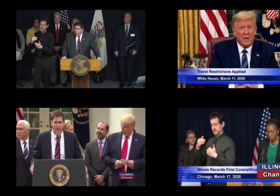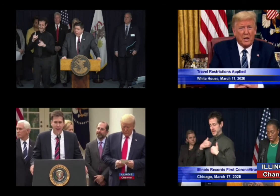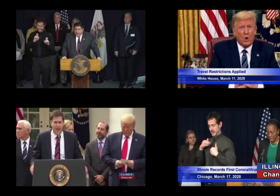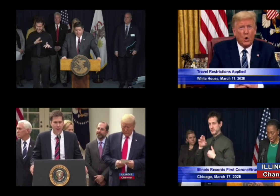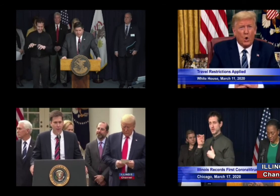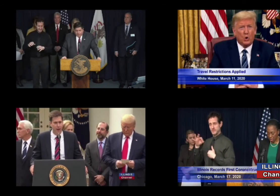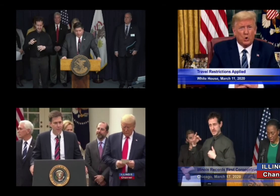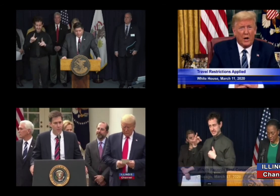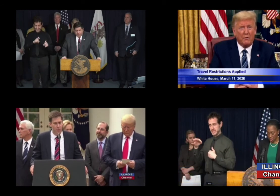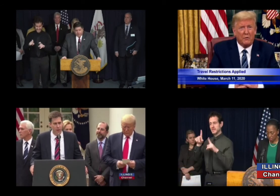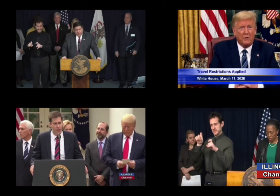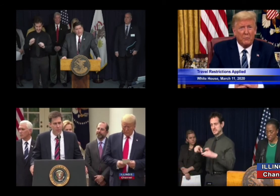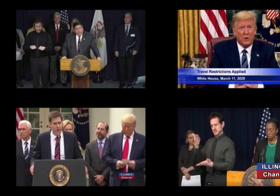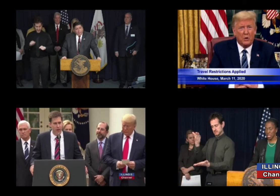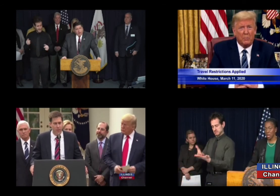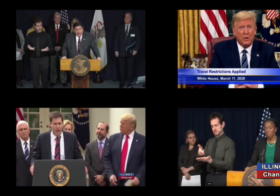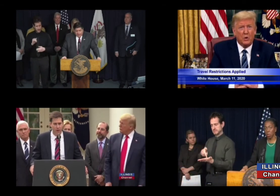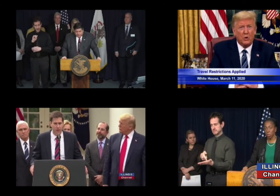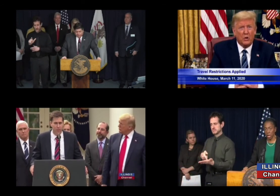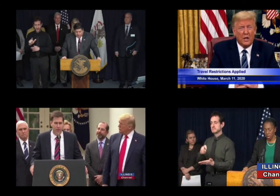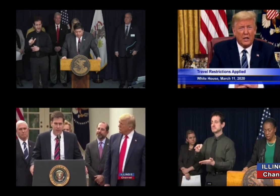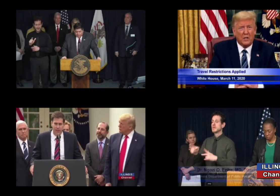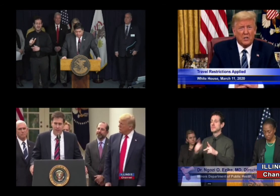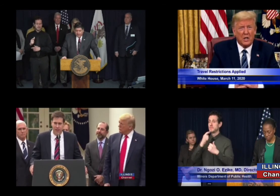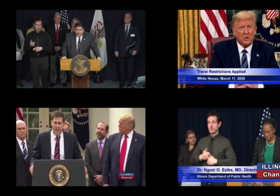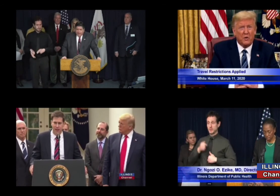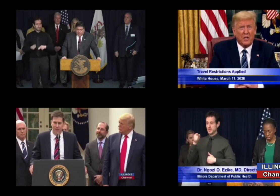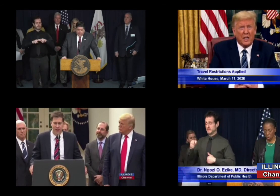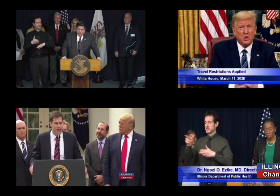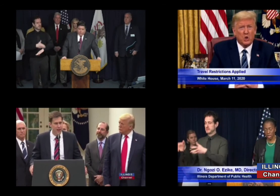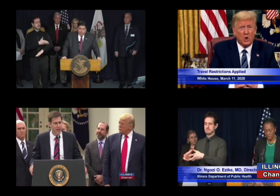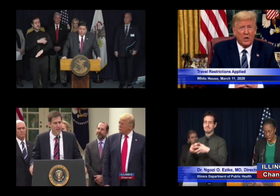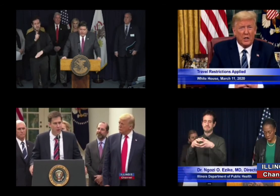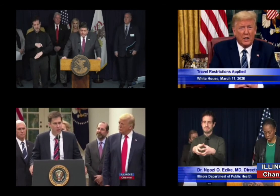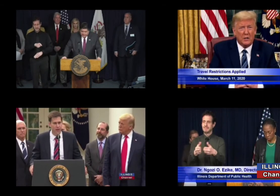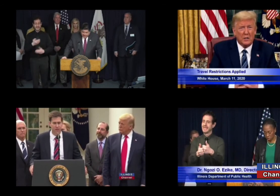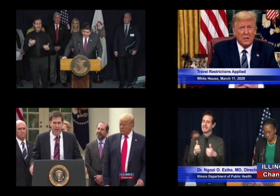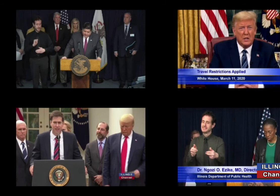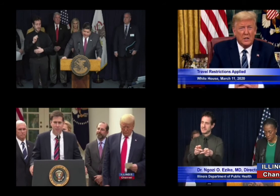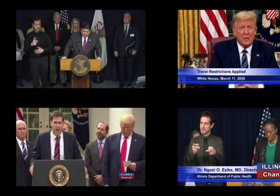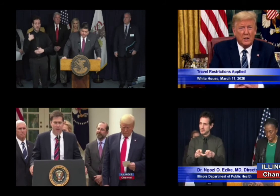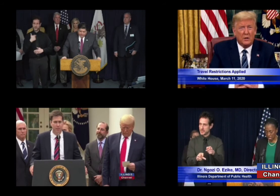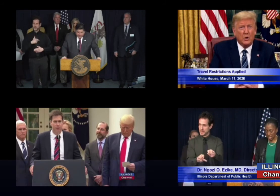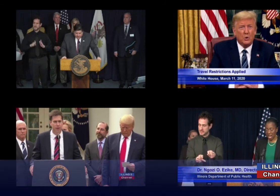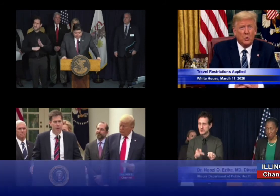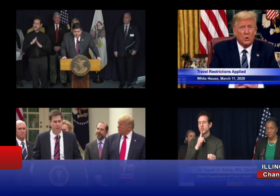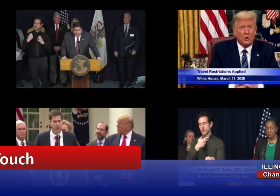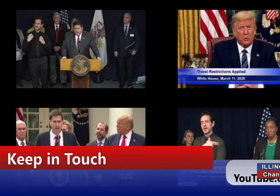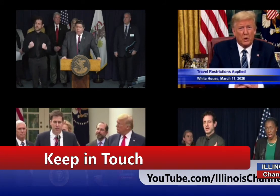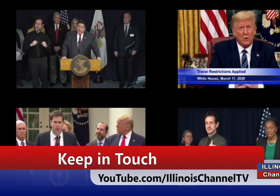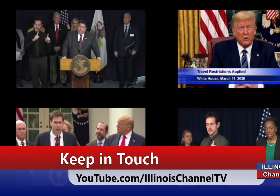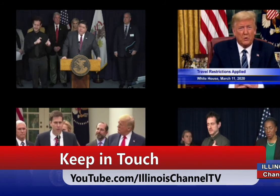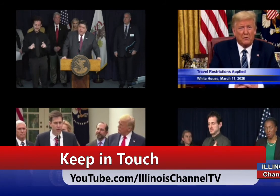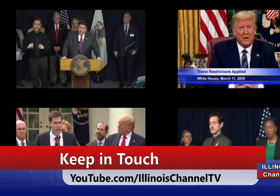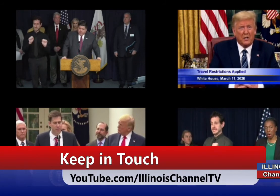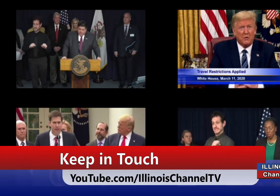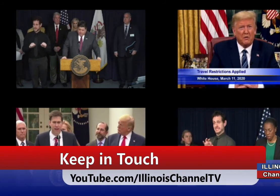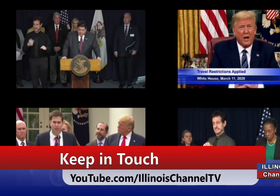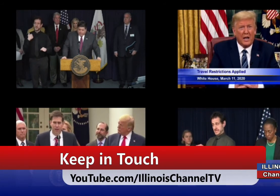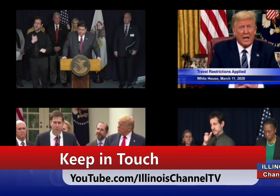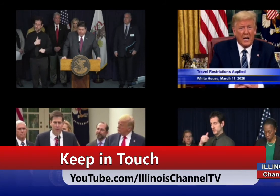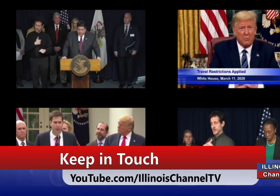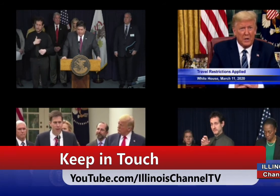Residents are being isolated, either in a separate wing of the facility or in the hospital. And staff that are positive